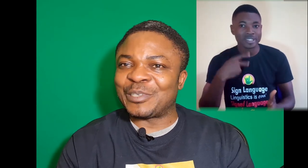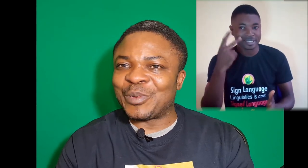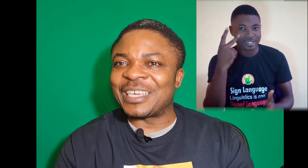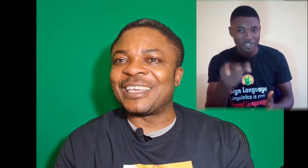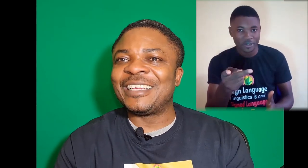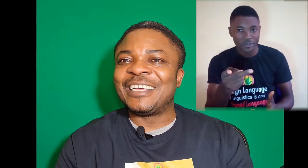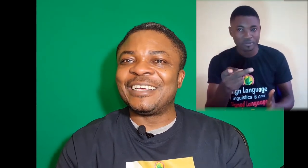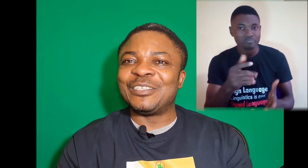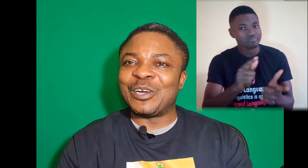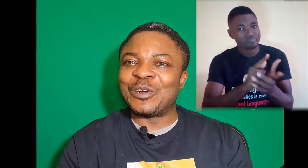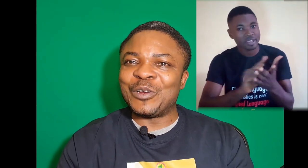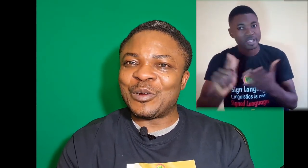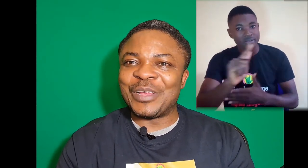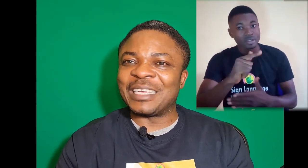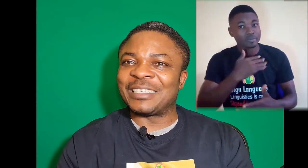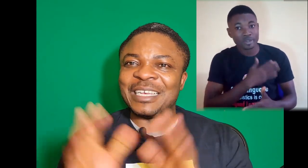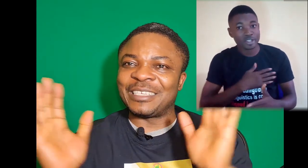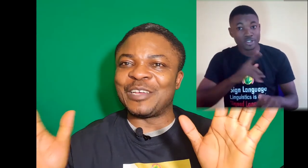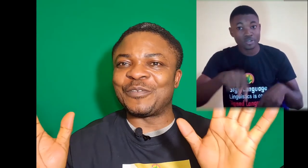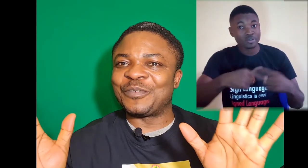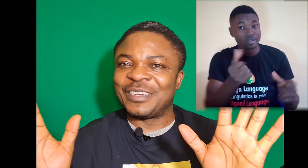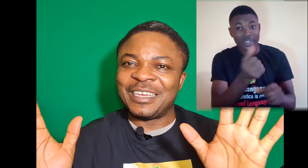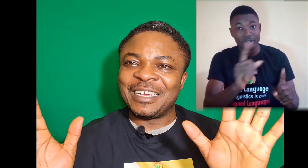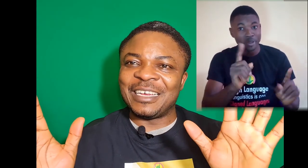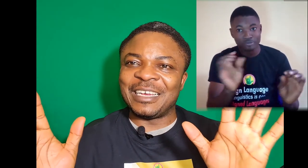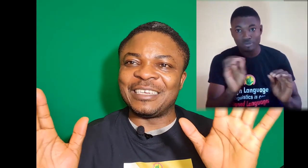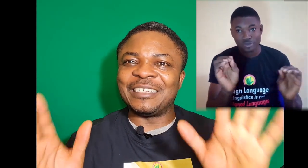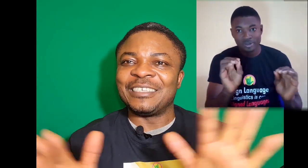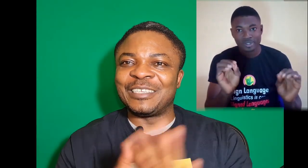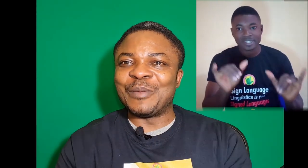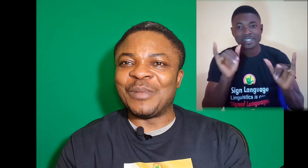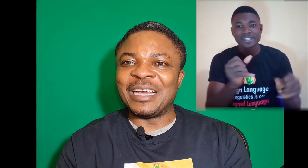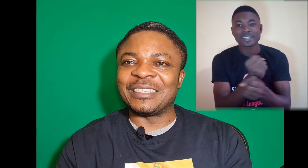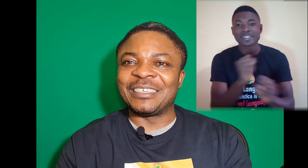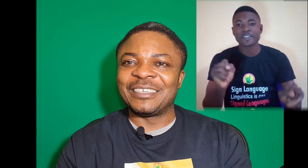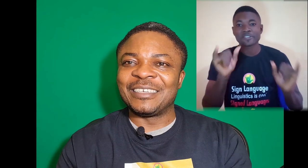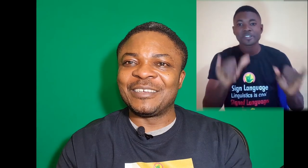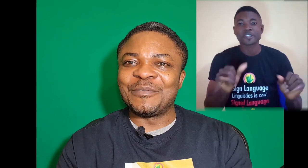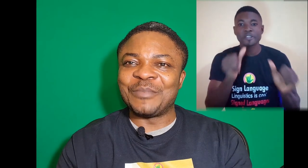week. Don't go nowhere. Stay safe and stay blessed. Bye.